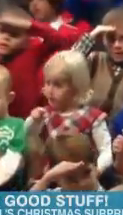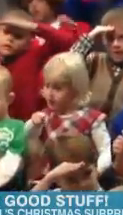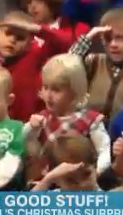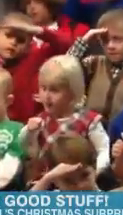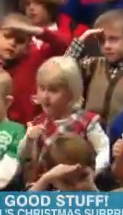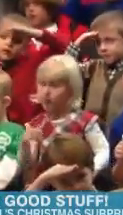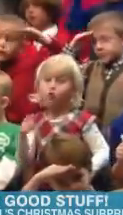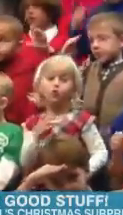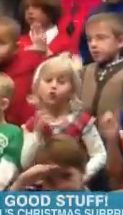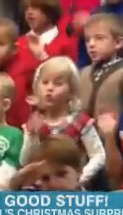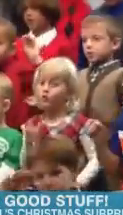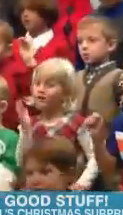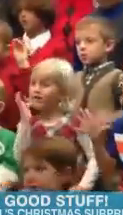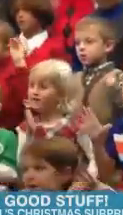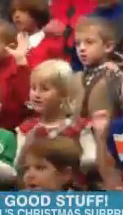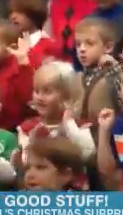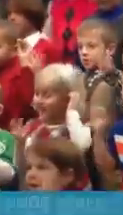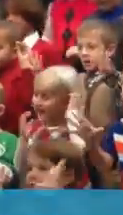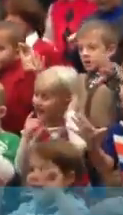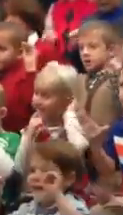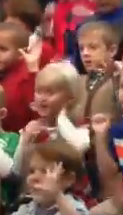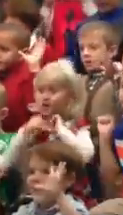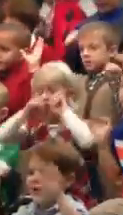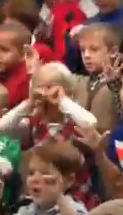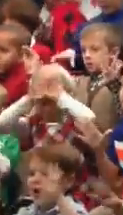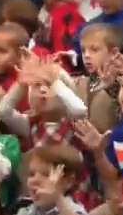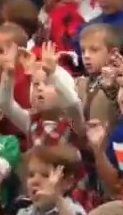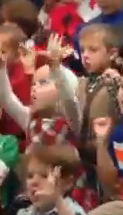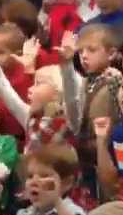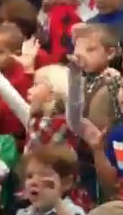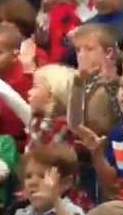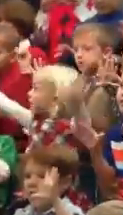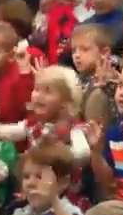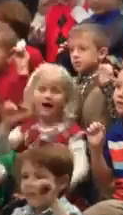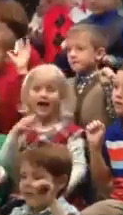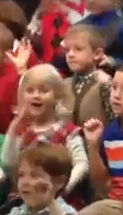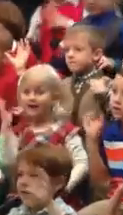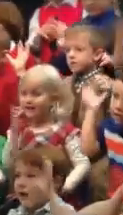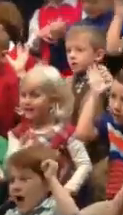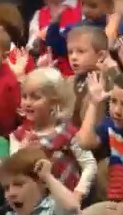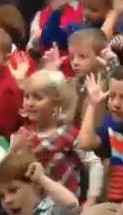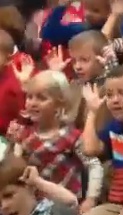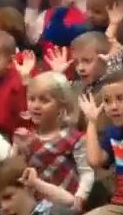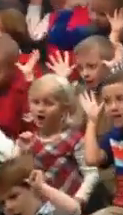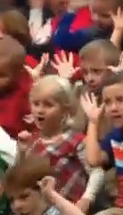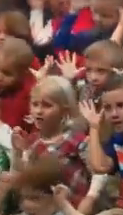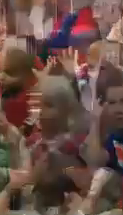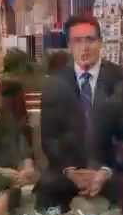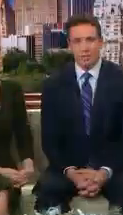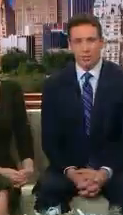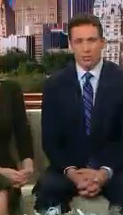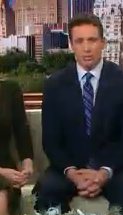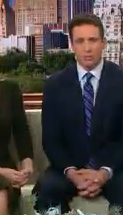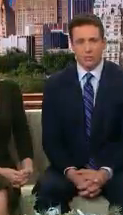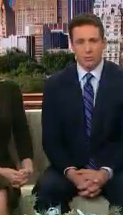words to this song, we'll have them for you on the bottom of the screen. along at home. I don't think you can see, but that's okay. Isn't that great? We love her. Good for you.